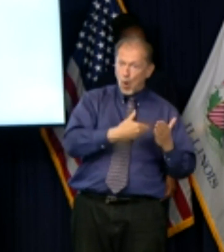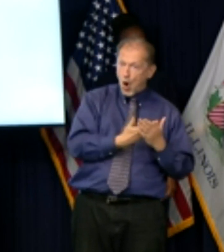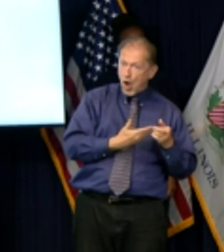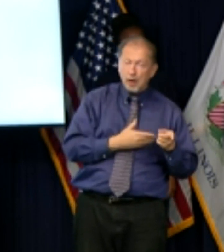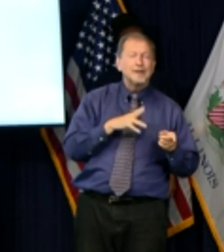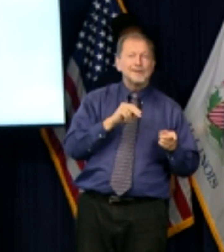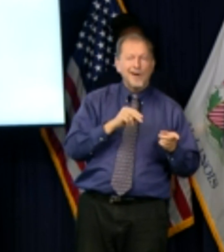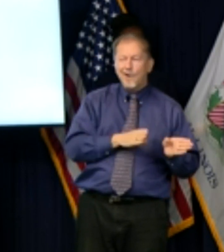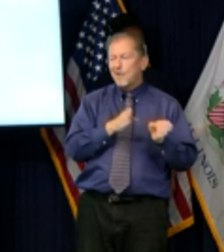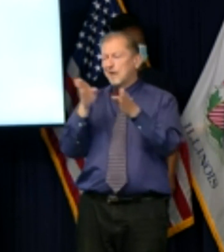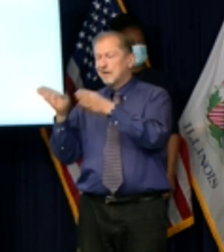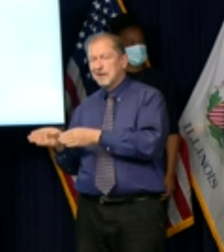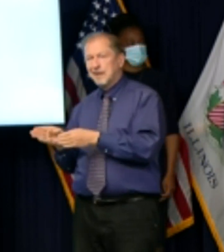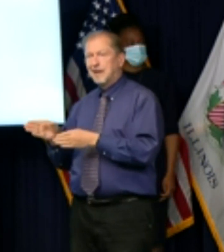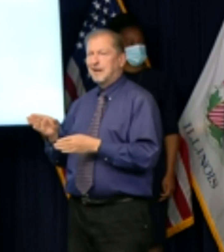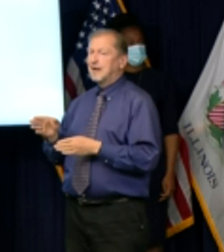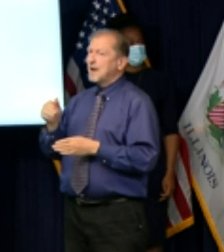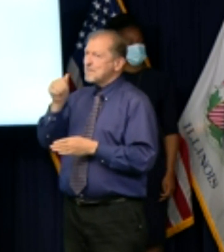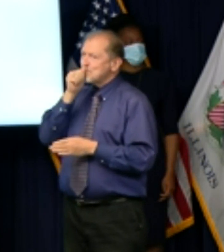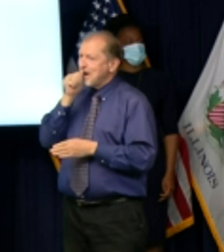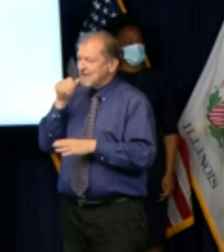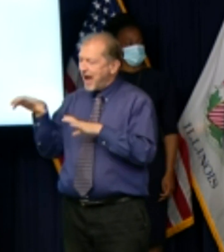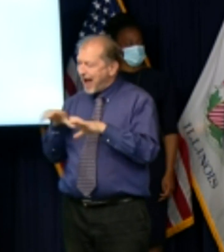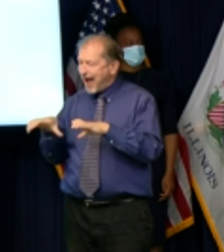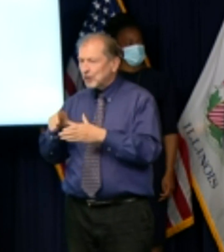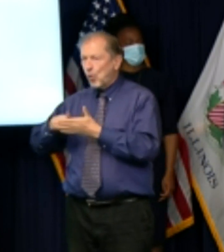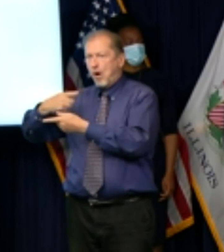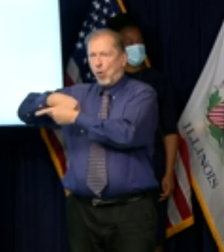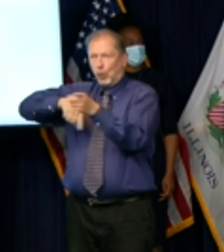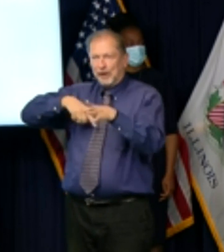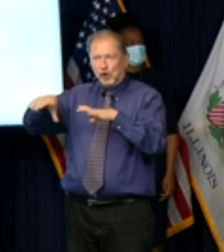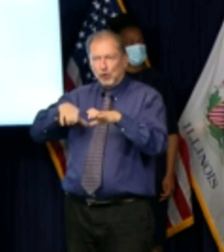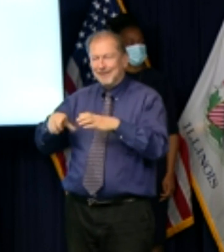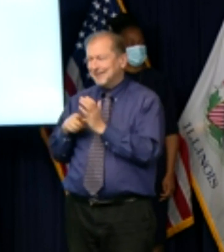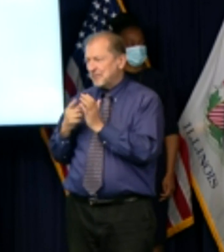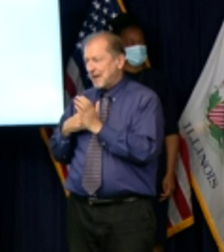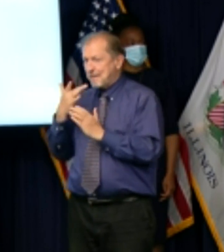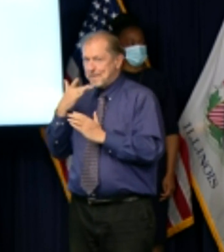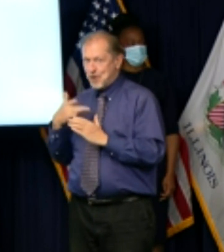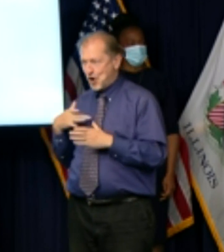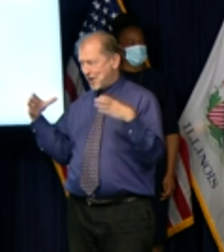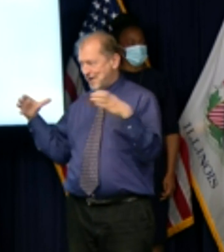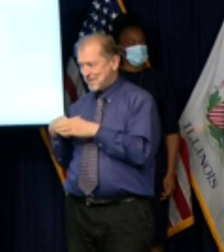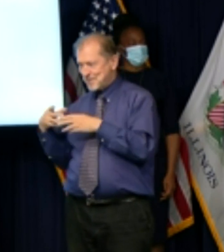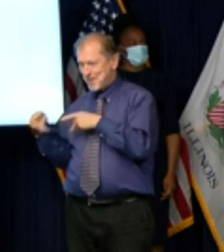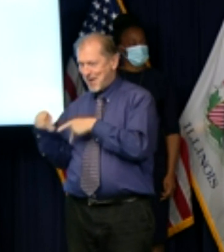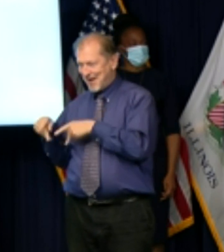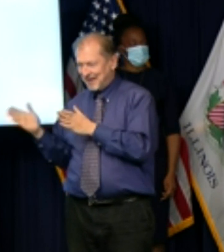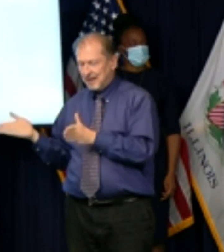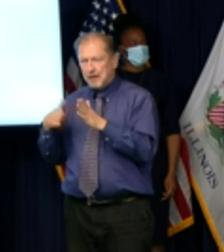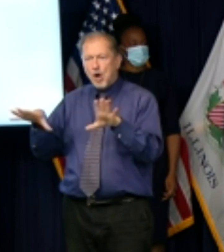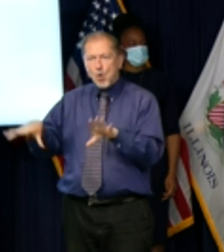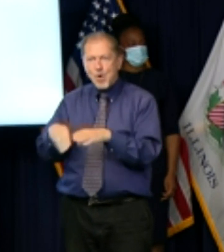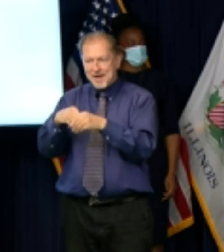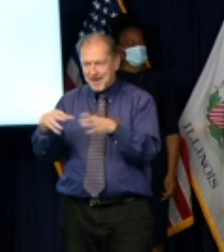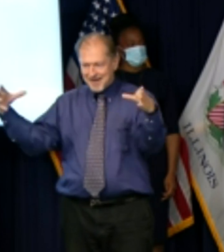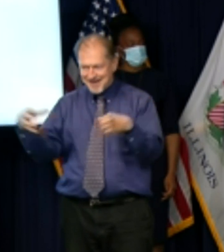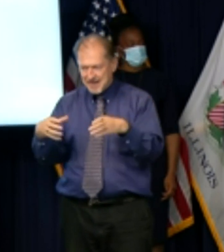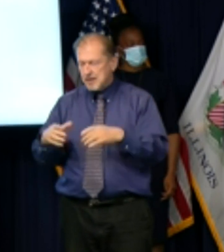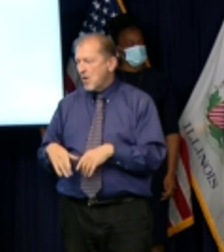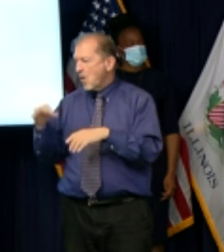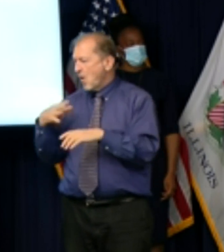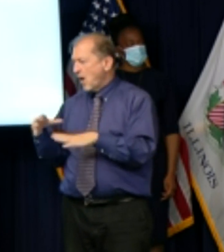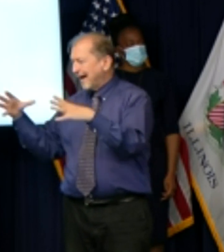lot of transmissions are occurring at birthday parties weddings and family gatherings this is especially important as we approach